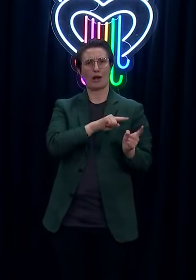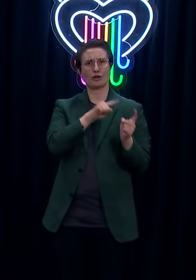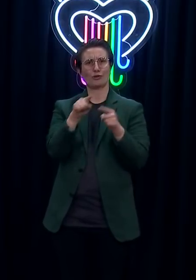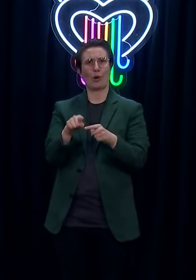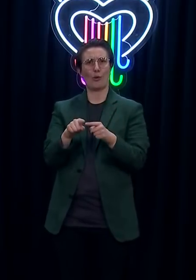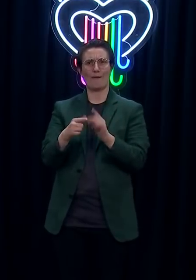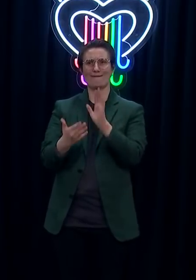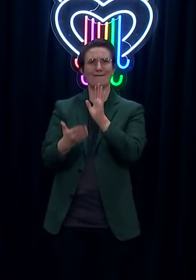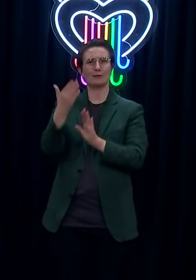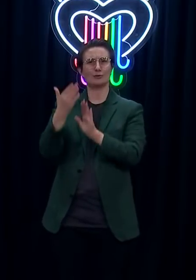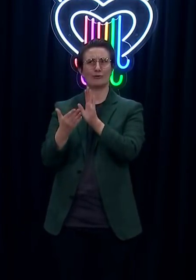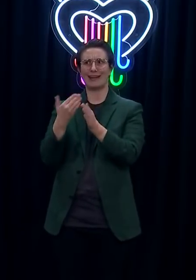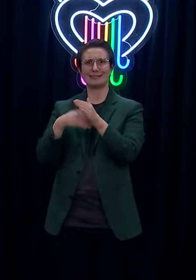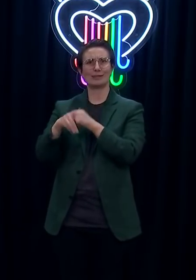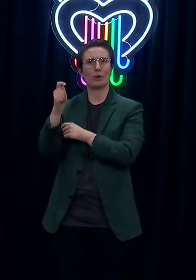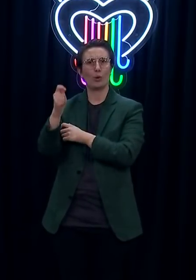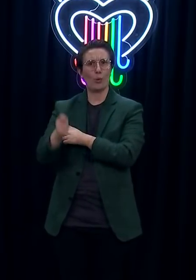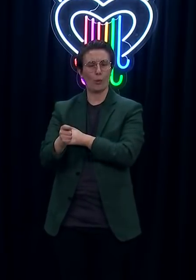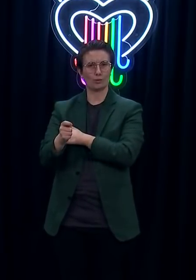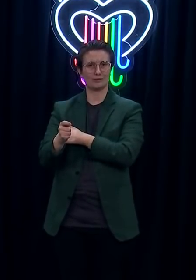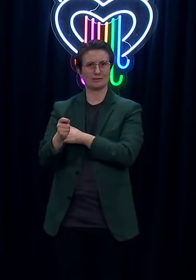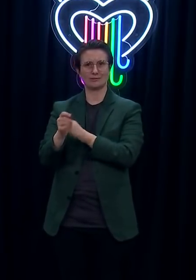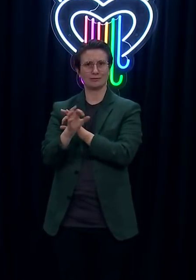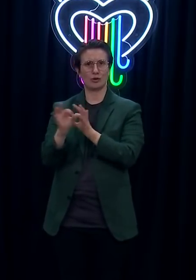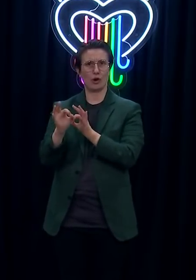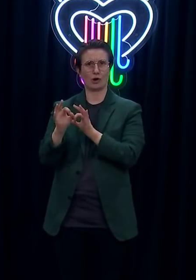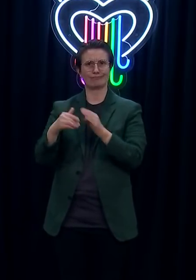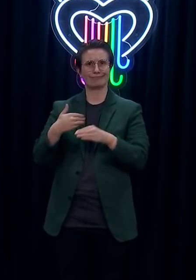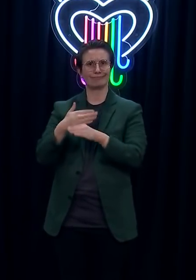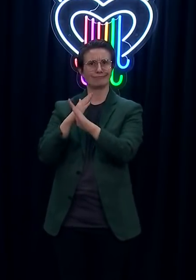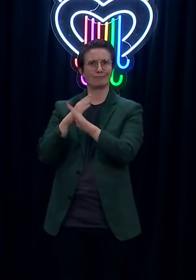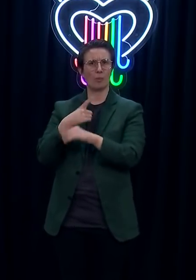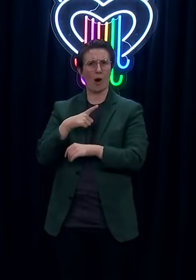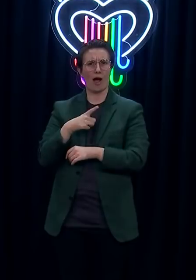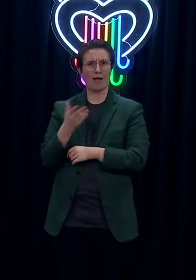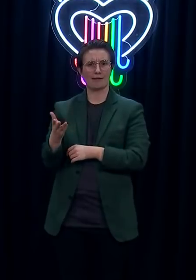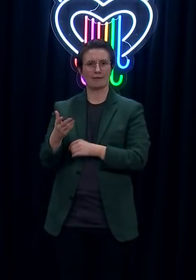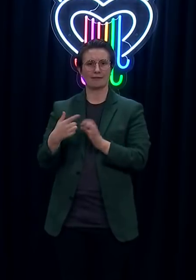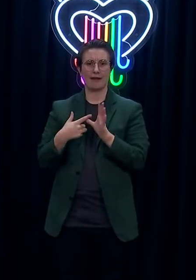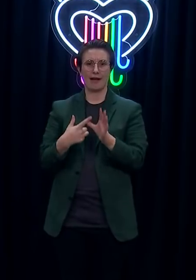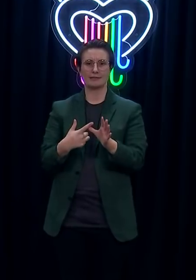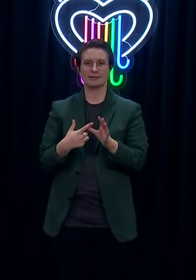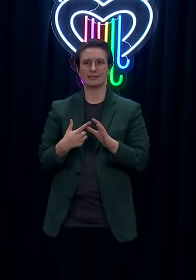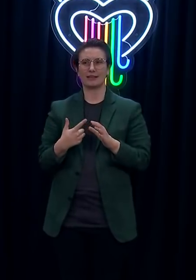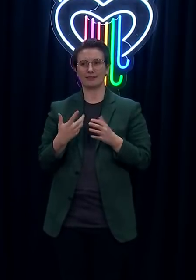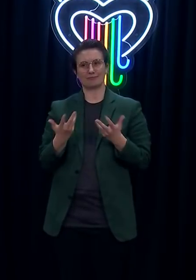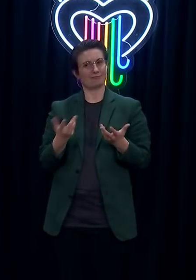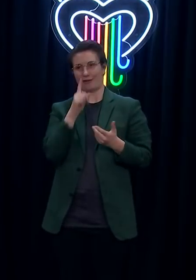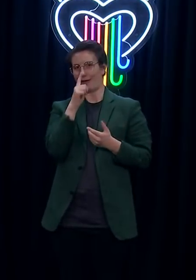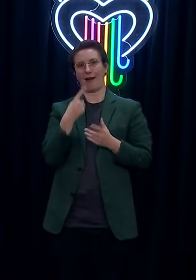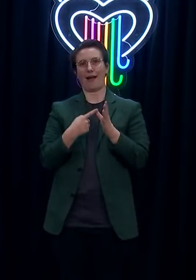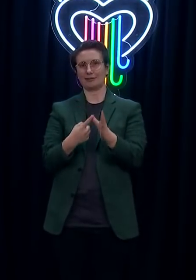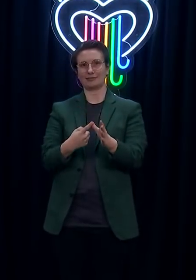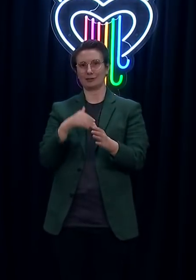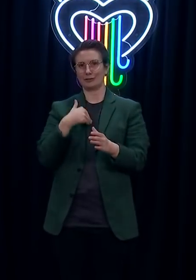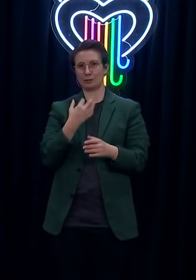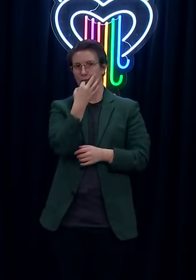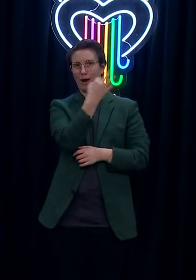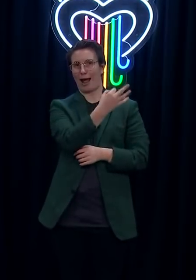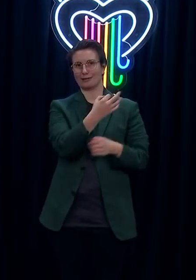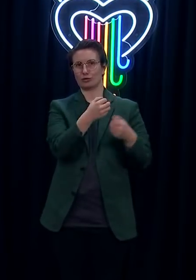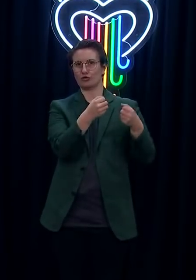answer that. That would be a decision, obviously, by corrections. by corrections and others. The Prime Minister?